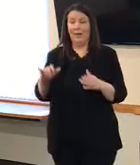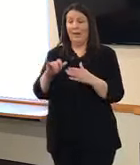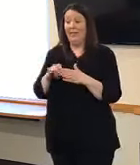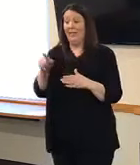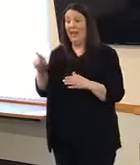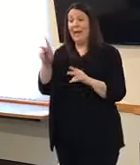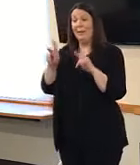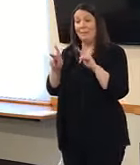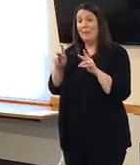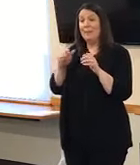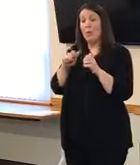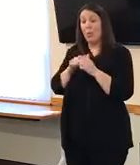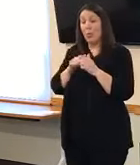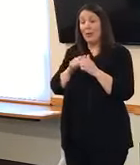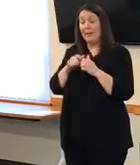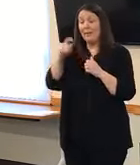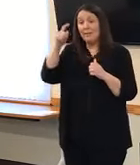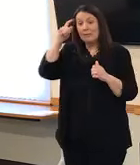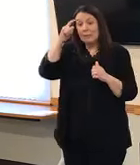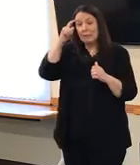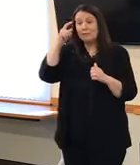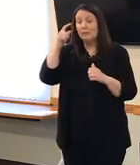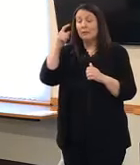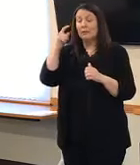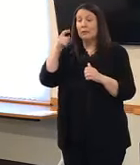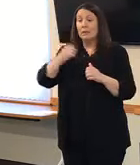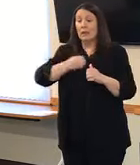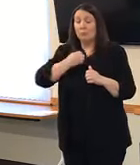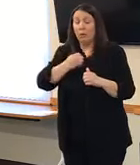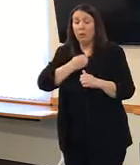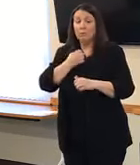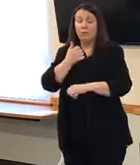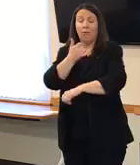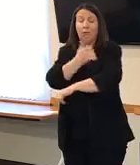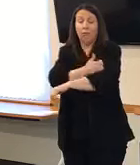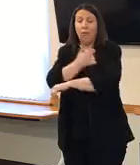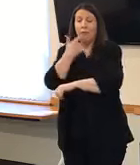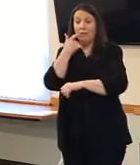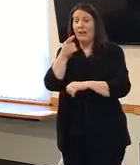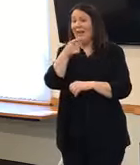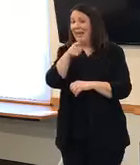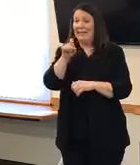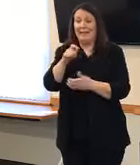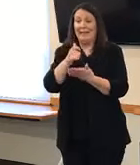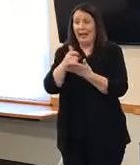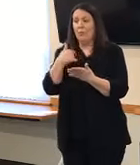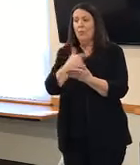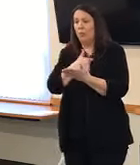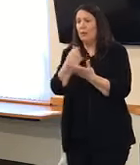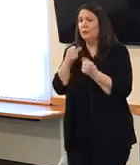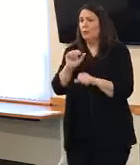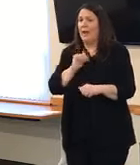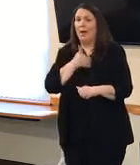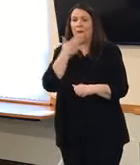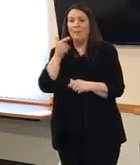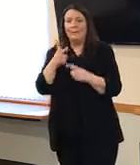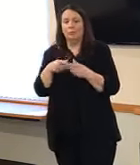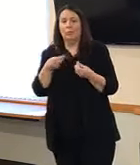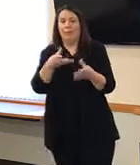health component of all a person's wellbeing is very important right now. And we are concentrating on that. So.